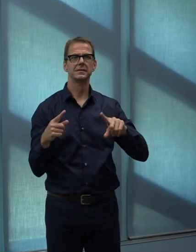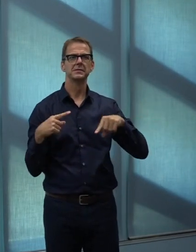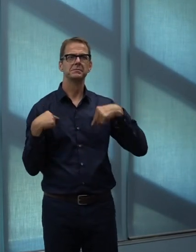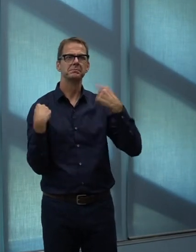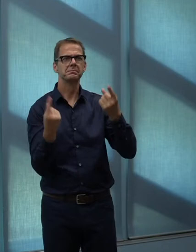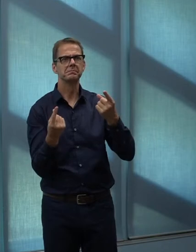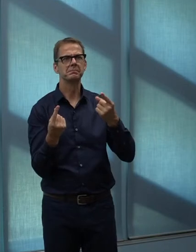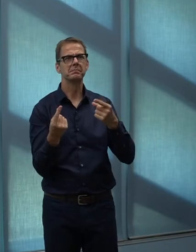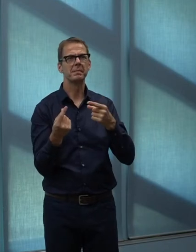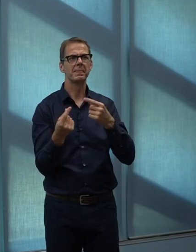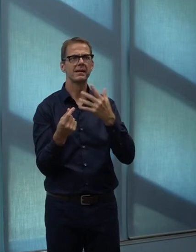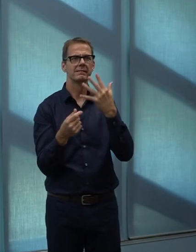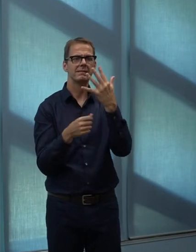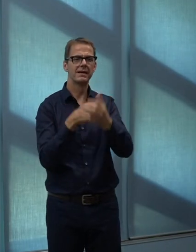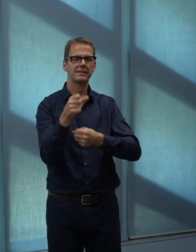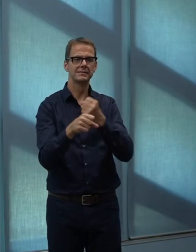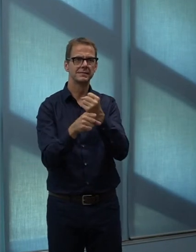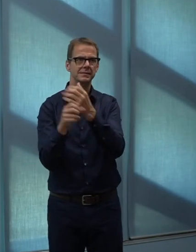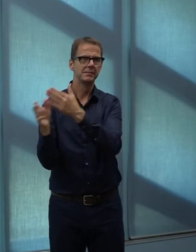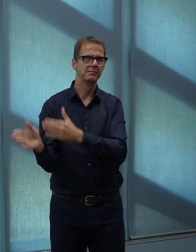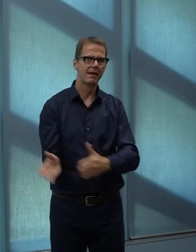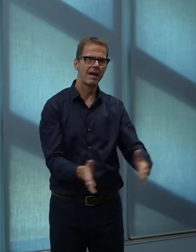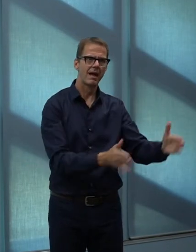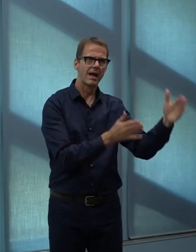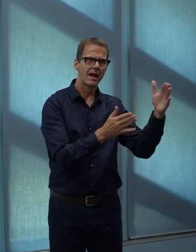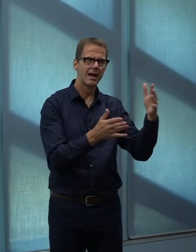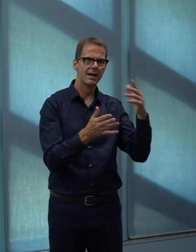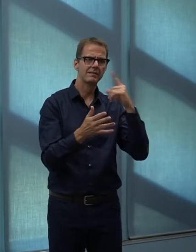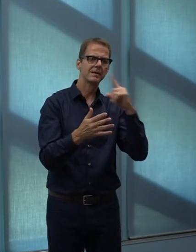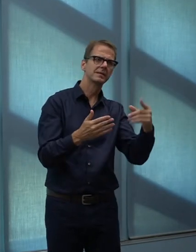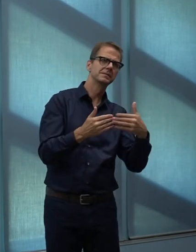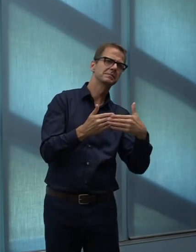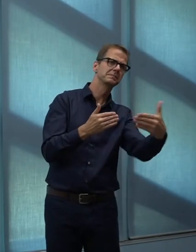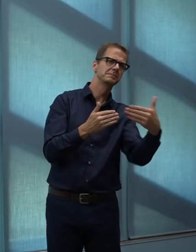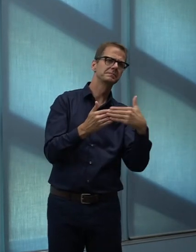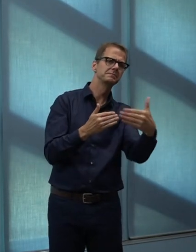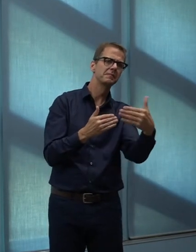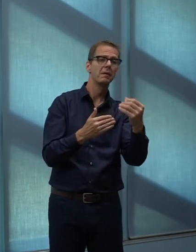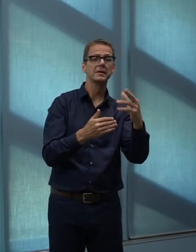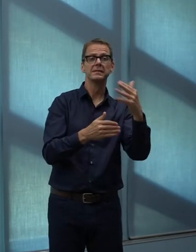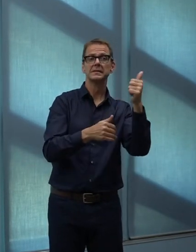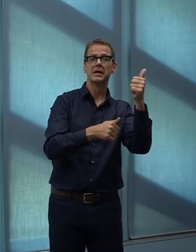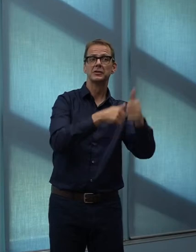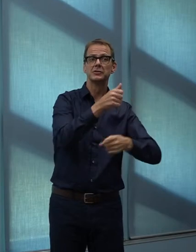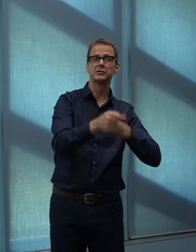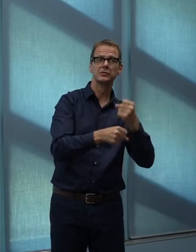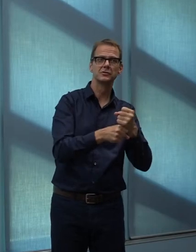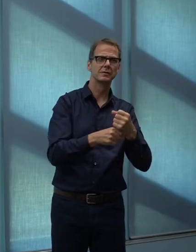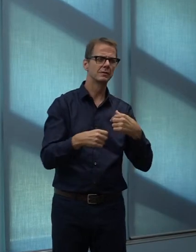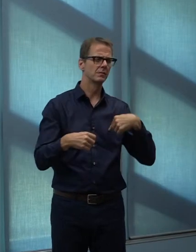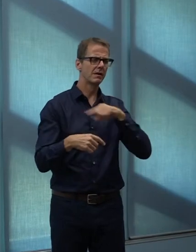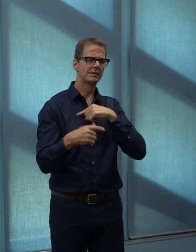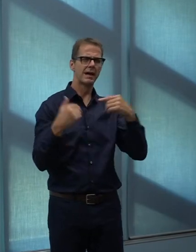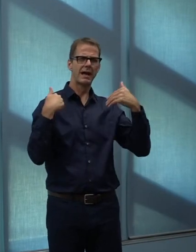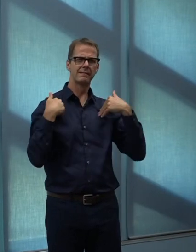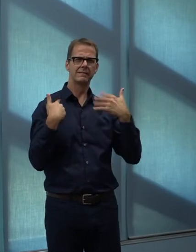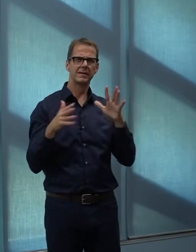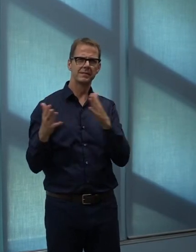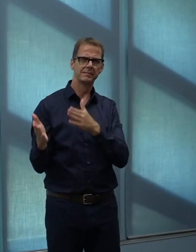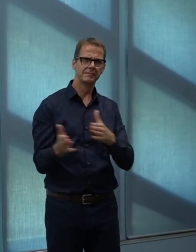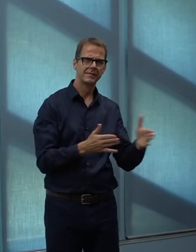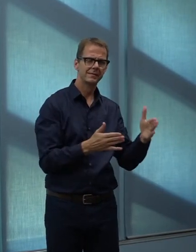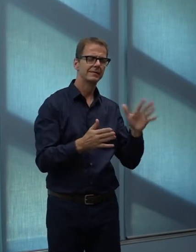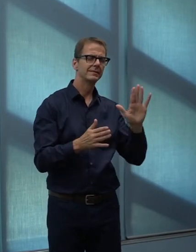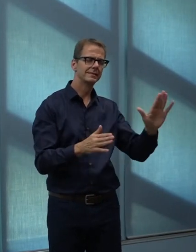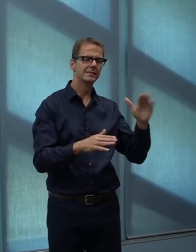the lag from planning and approval time to construction time. So I think the city will start to look like that more in the